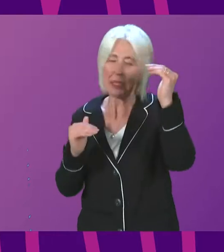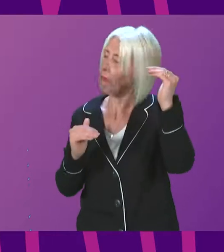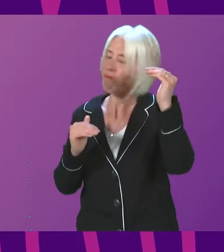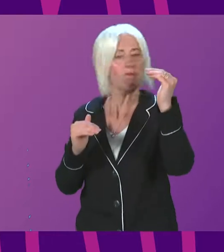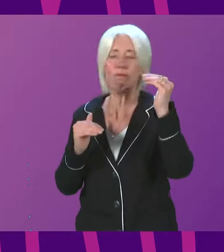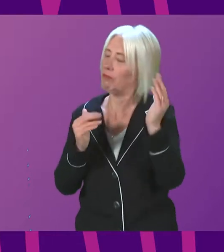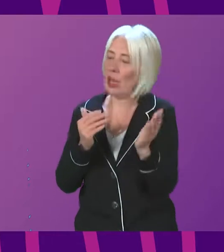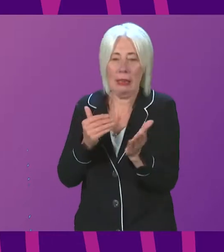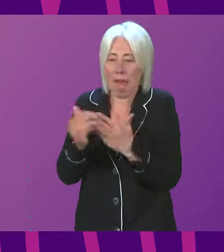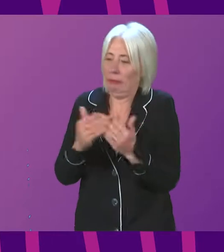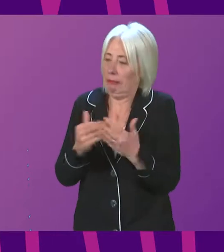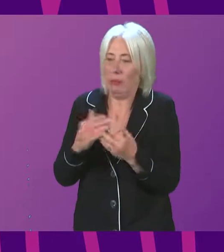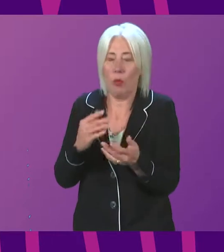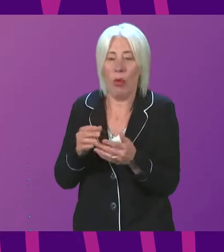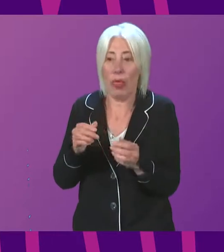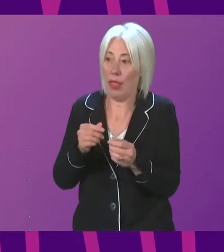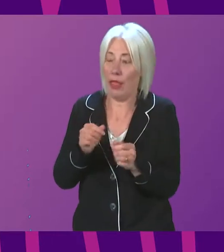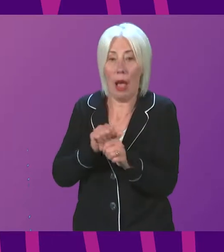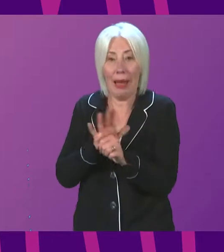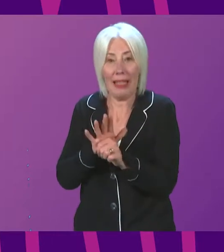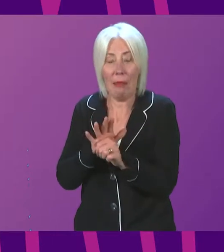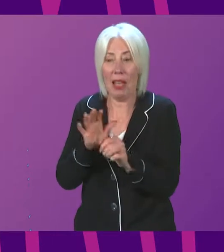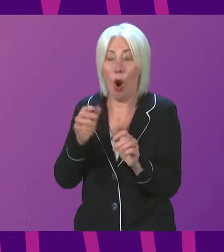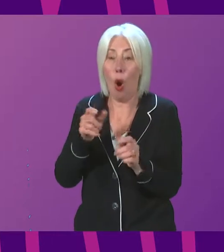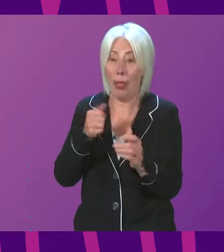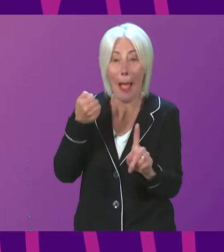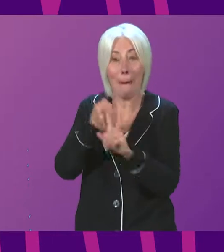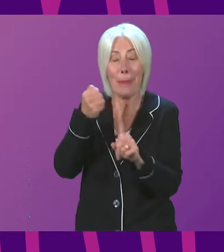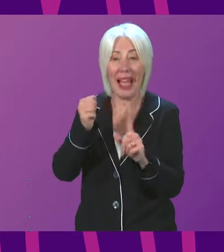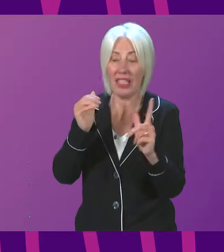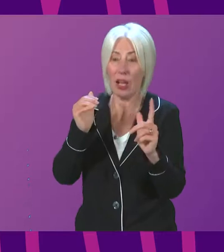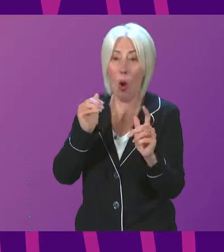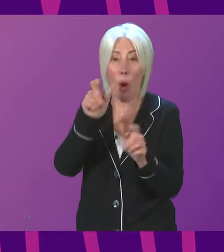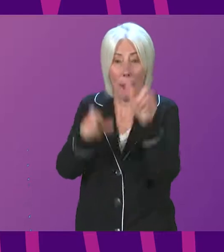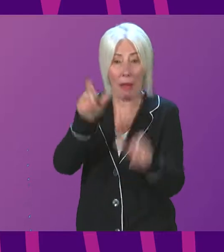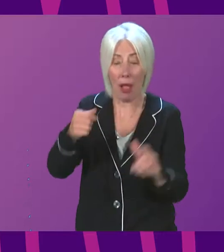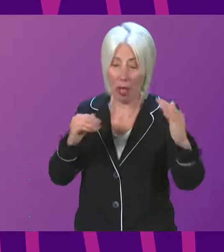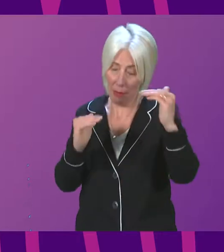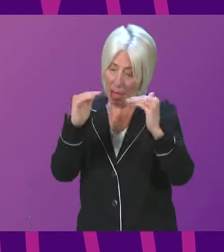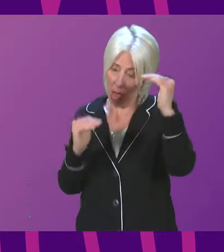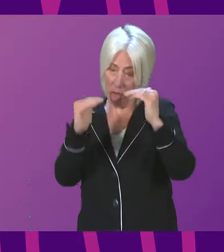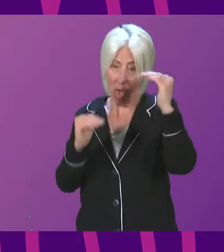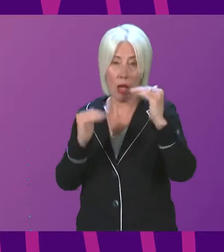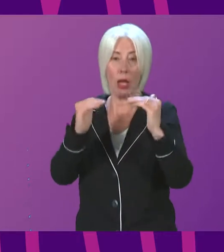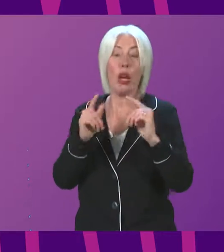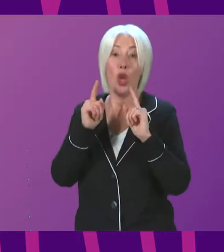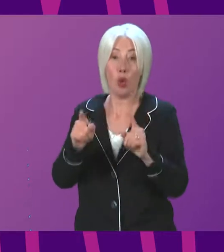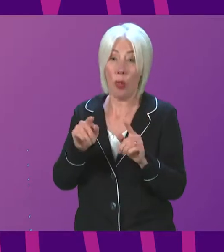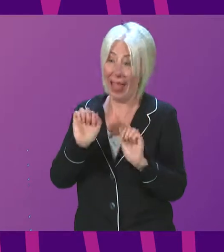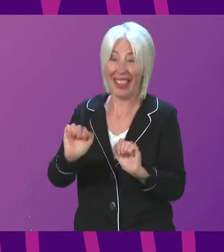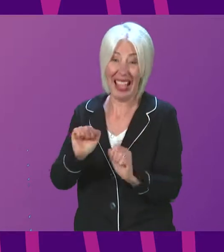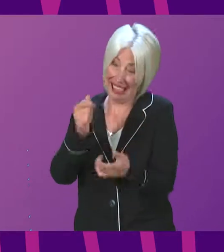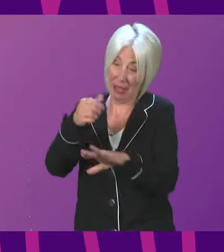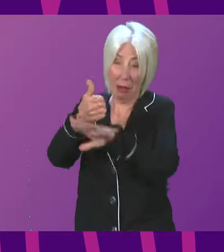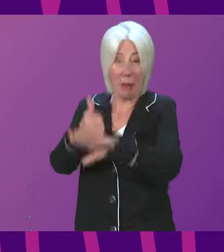of handling of the pandemic, including unequal impacts on people. That is essentially the manifestation of the human rights